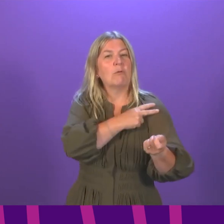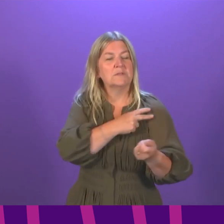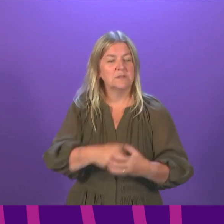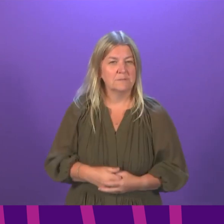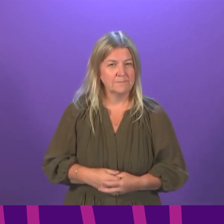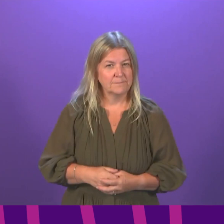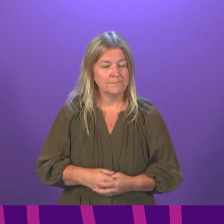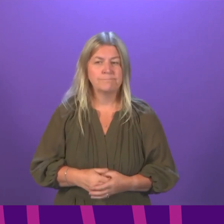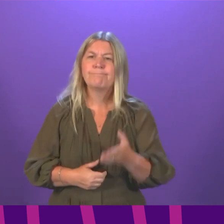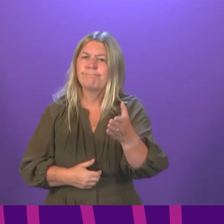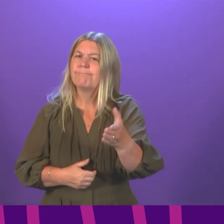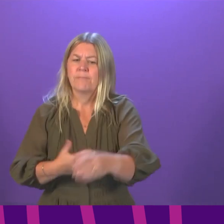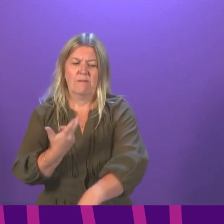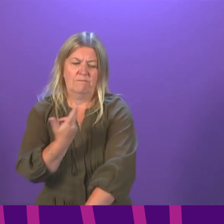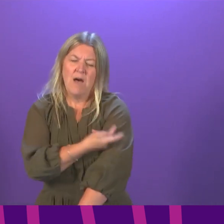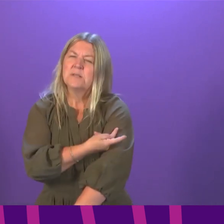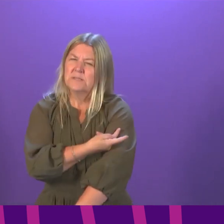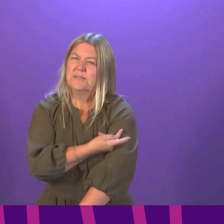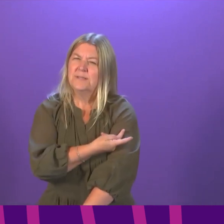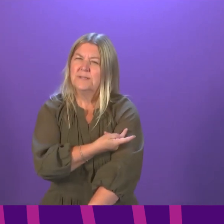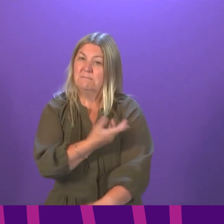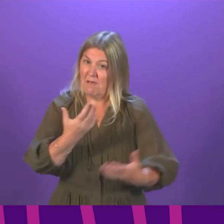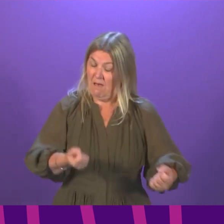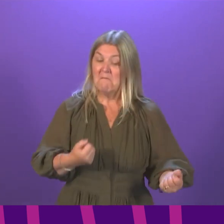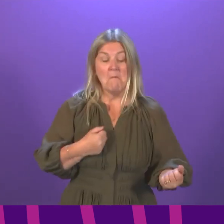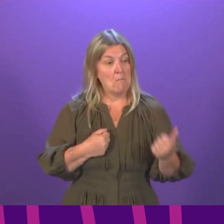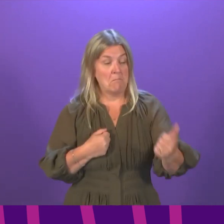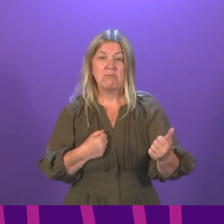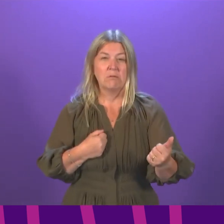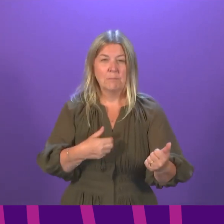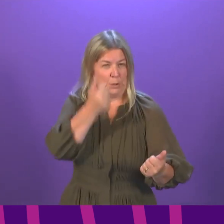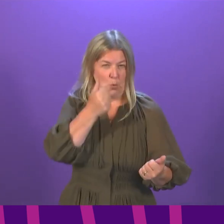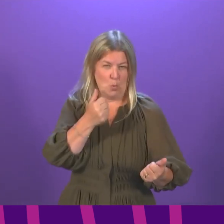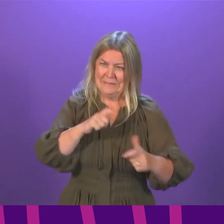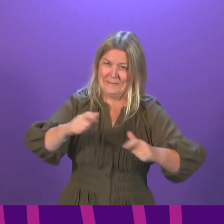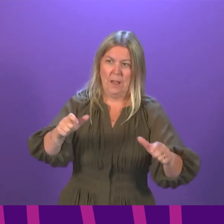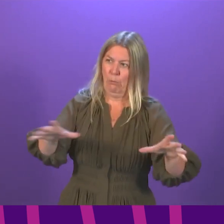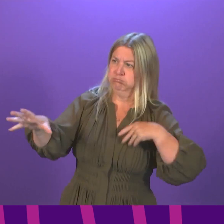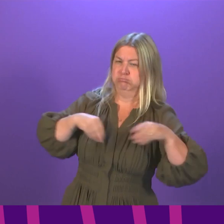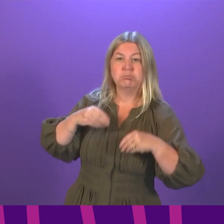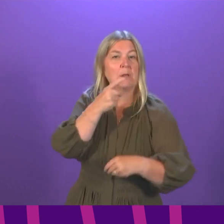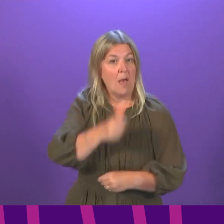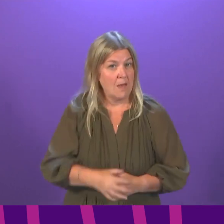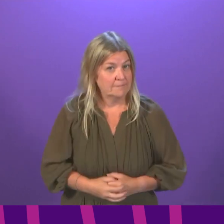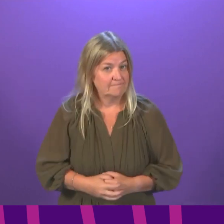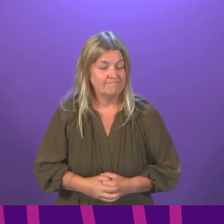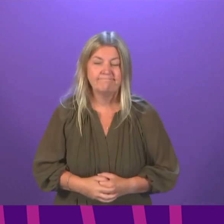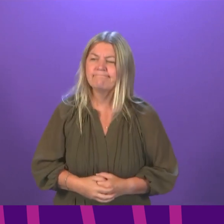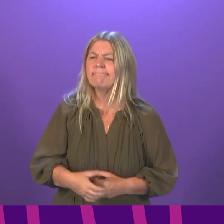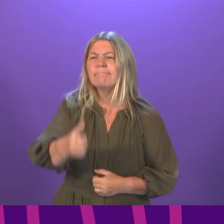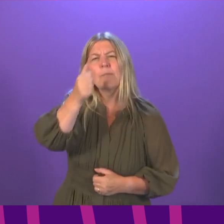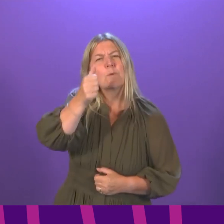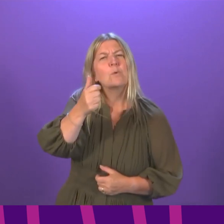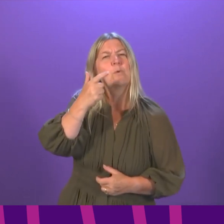We know that vaccination does not prevent all infections or transmission of the virus. We also know that many young people will not be fully